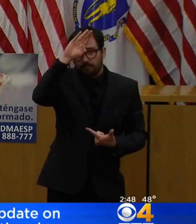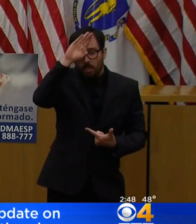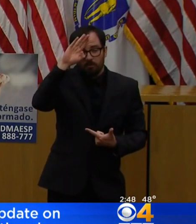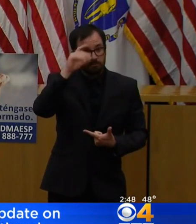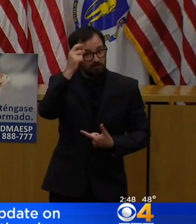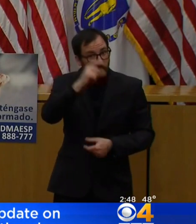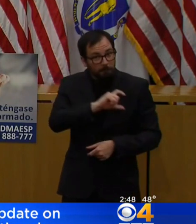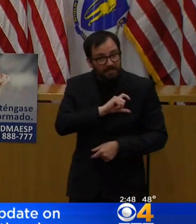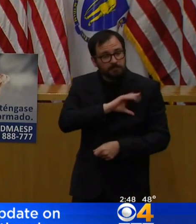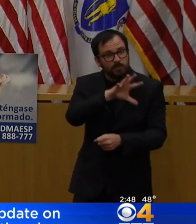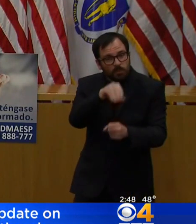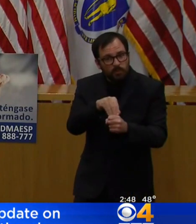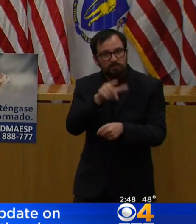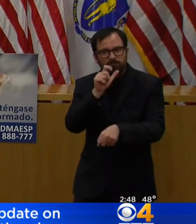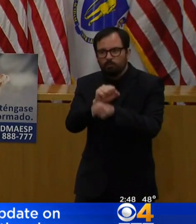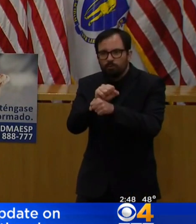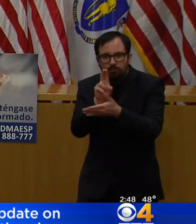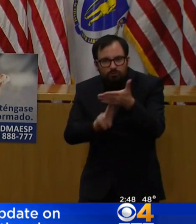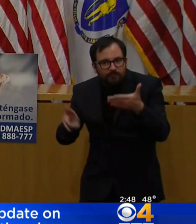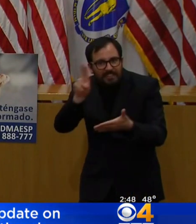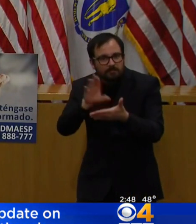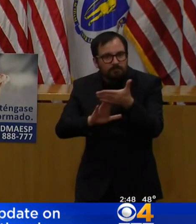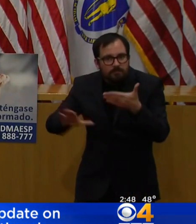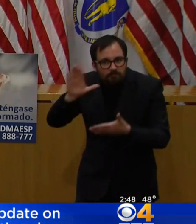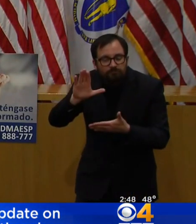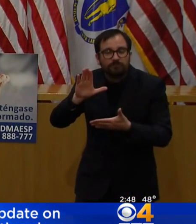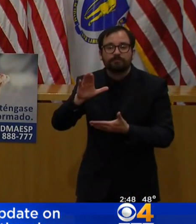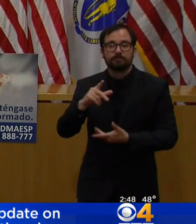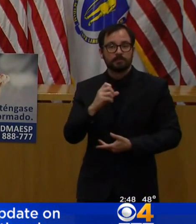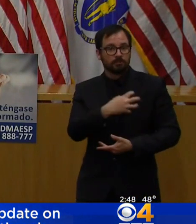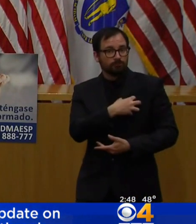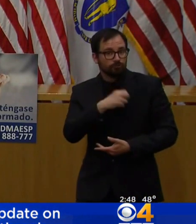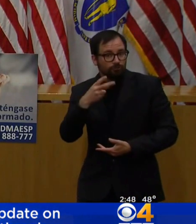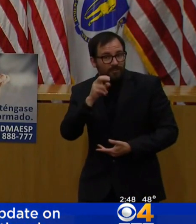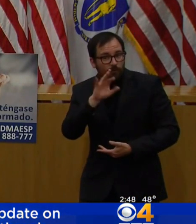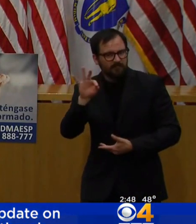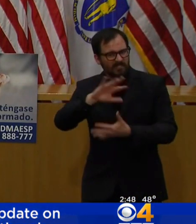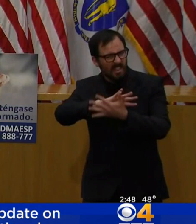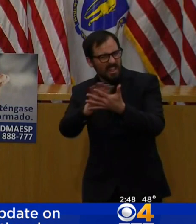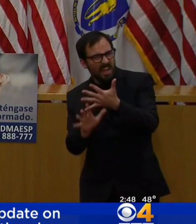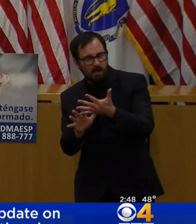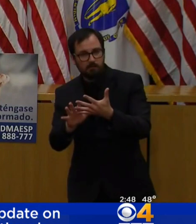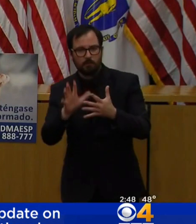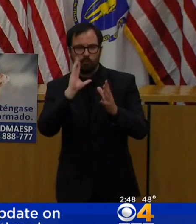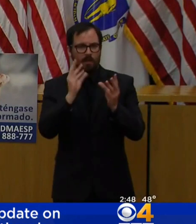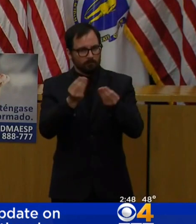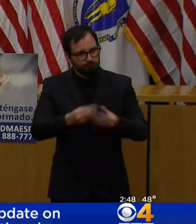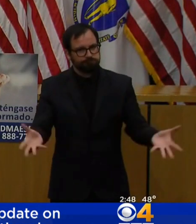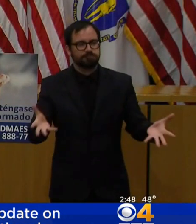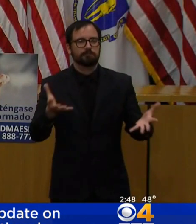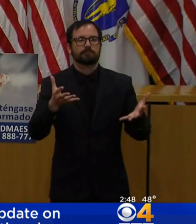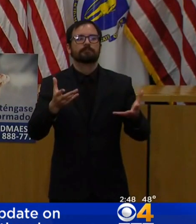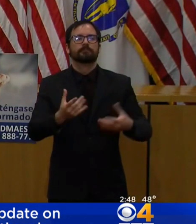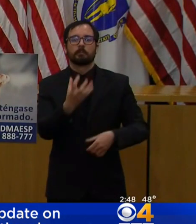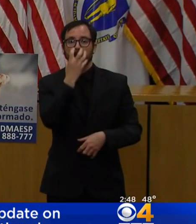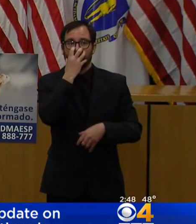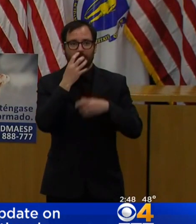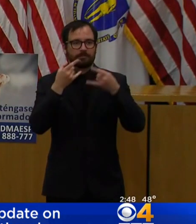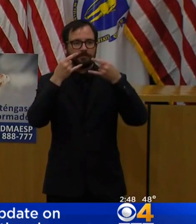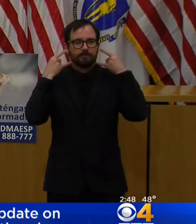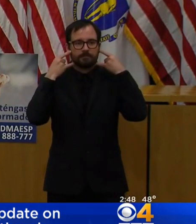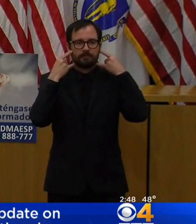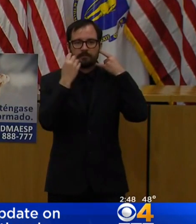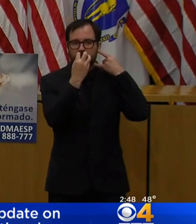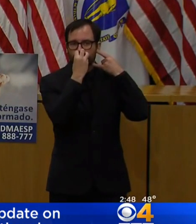through some hard work from the COVID command center and the folks at MEMA. Starting today, nearly 200,000 masks